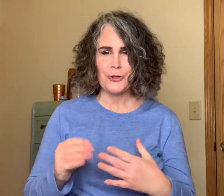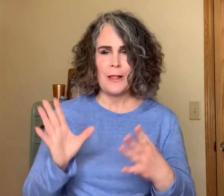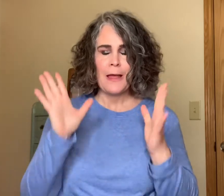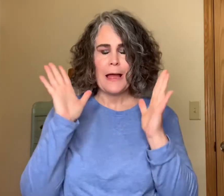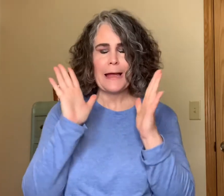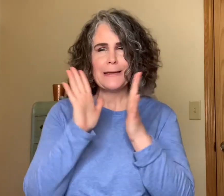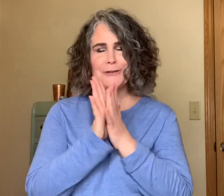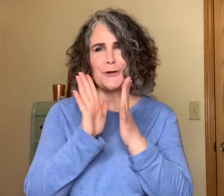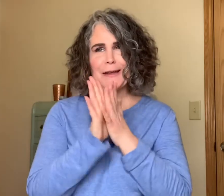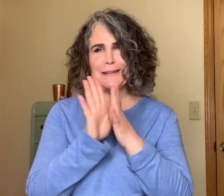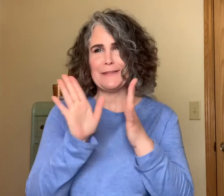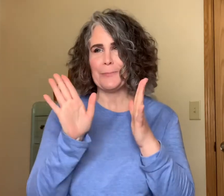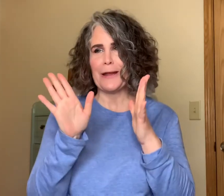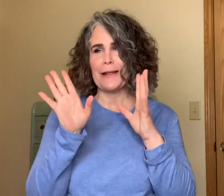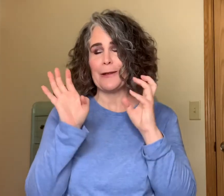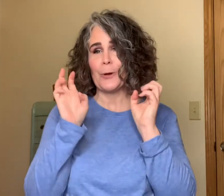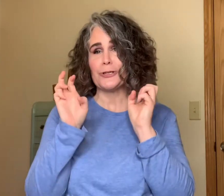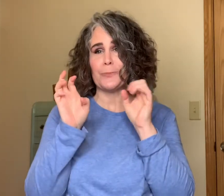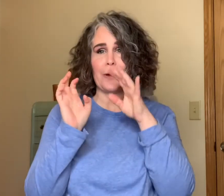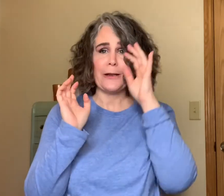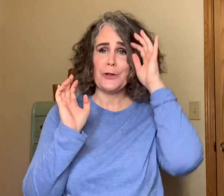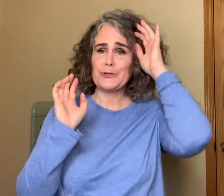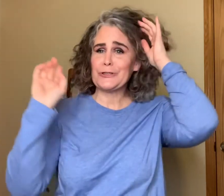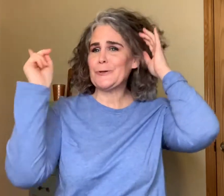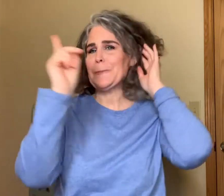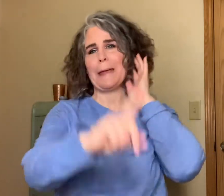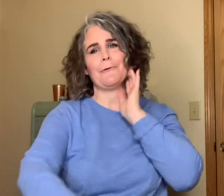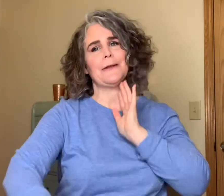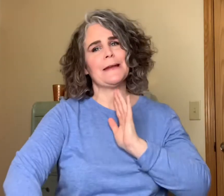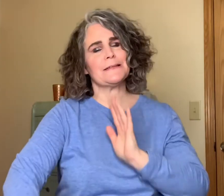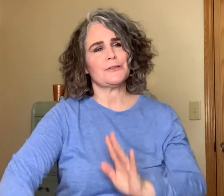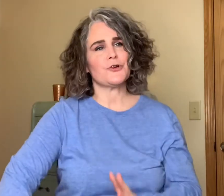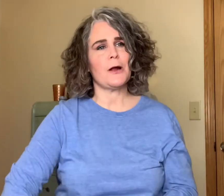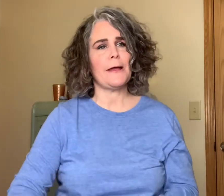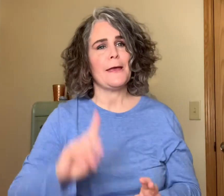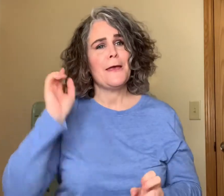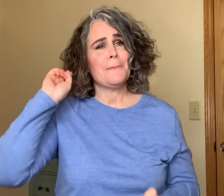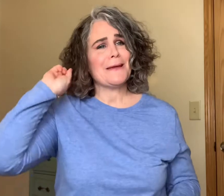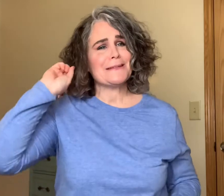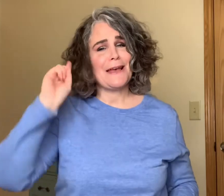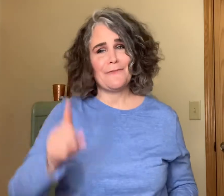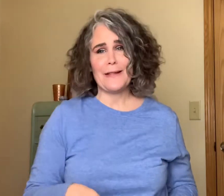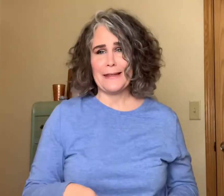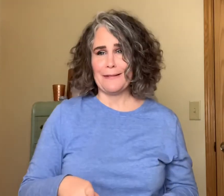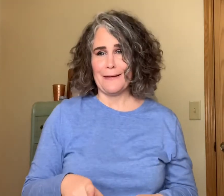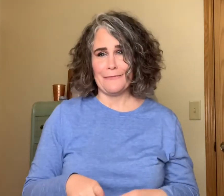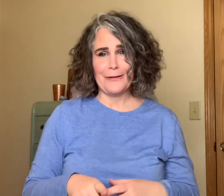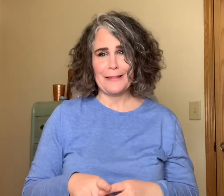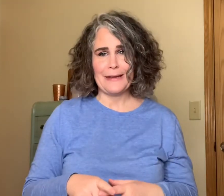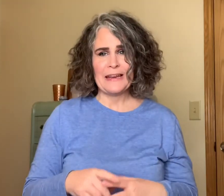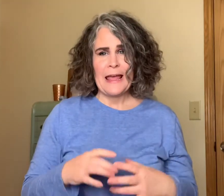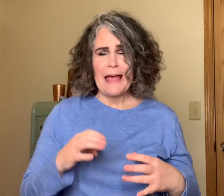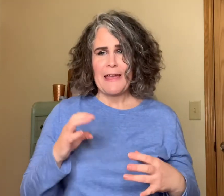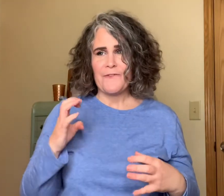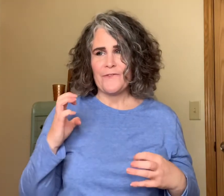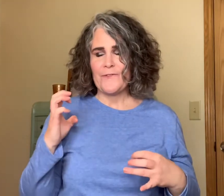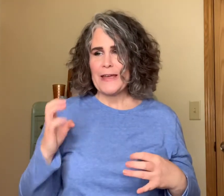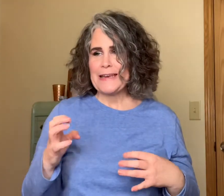I did try it in the body wash and body lotion so I'm counting it as a try because I fell in love with it I find